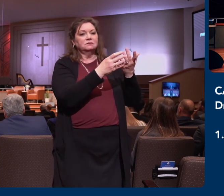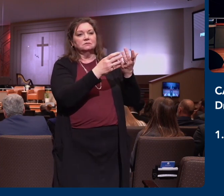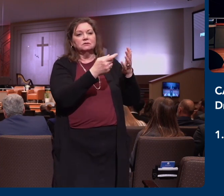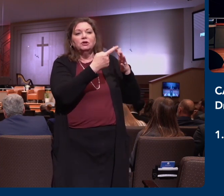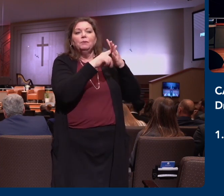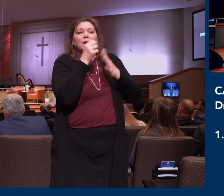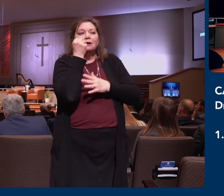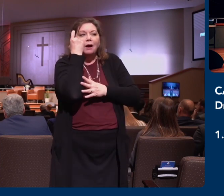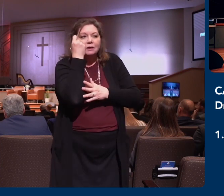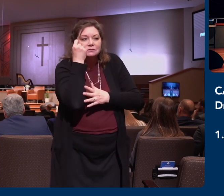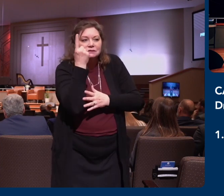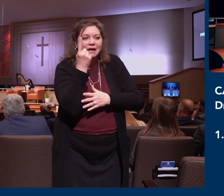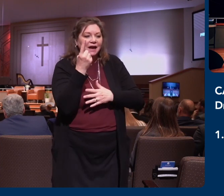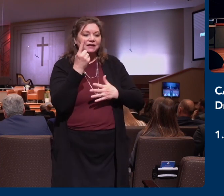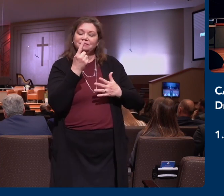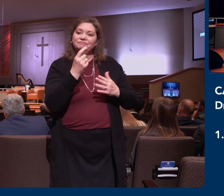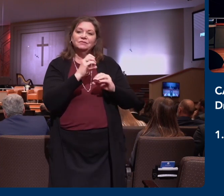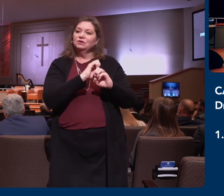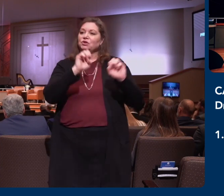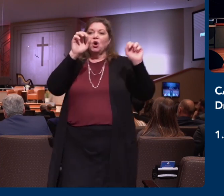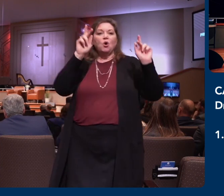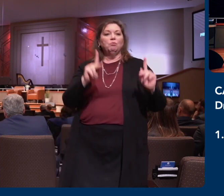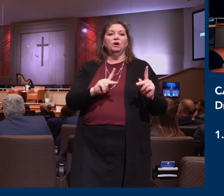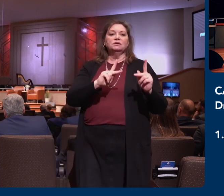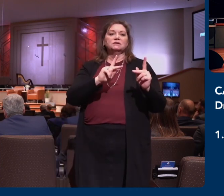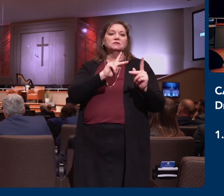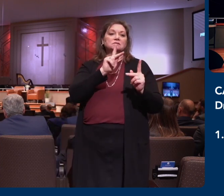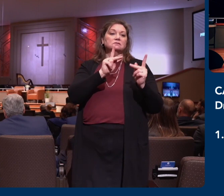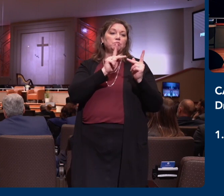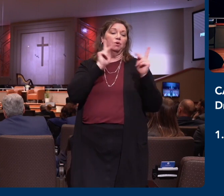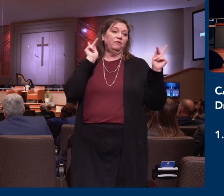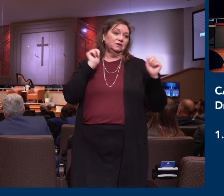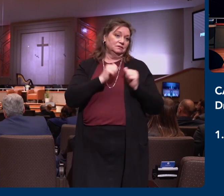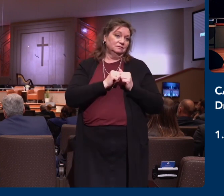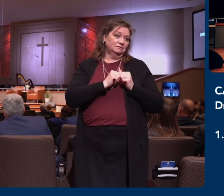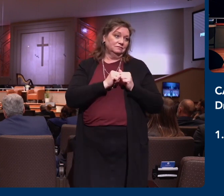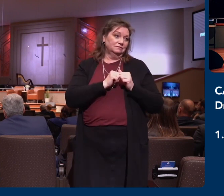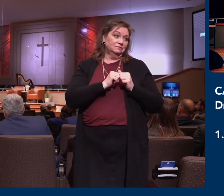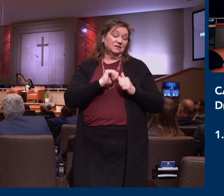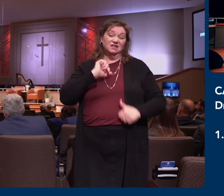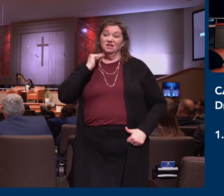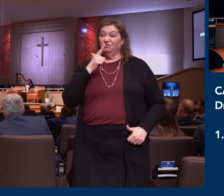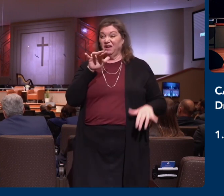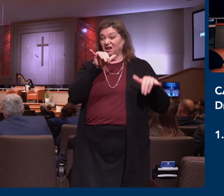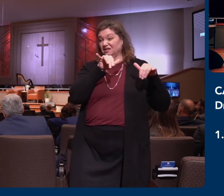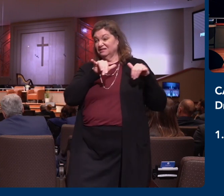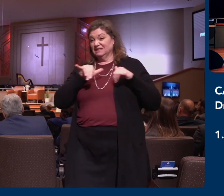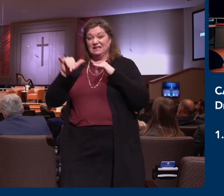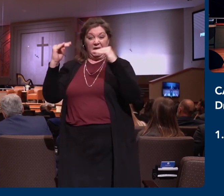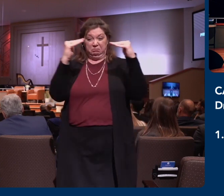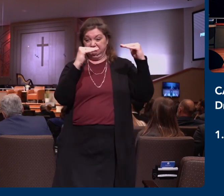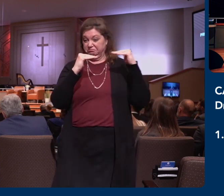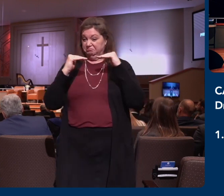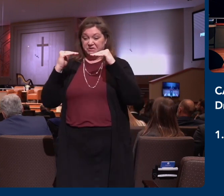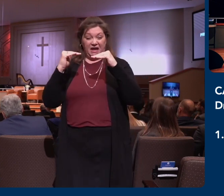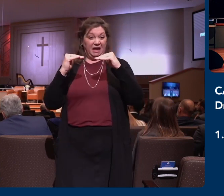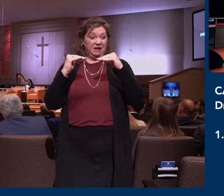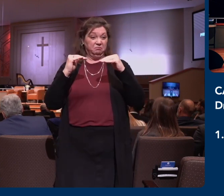And he said the law enforcement, but the Baptist preachers. We're all sinners and we all have flaws. And it's amazing to me how easy that is for us to